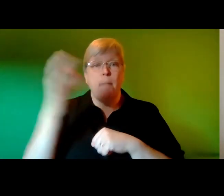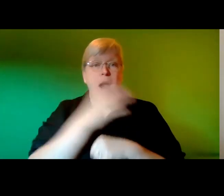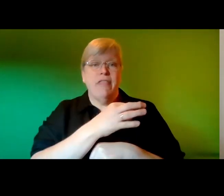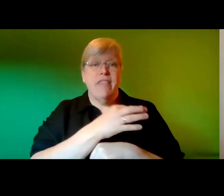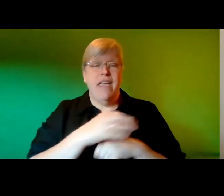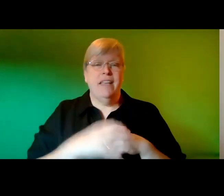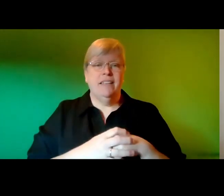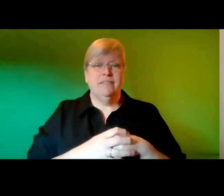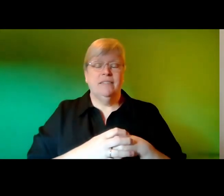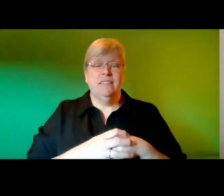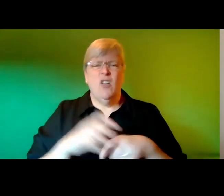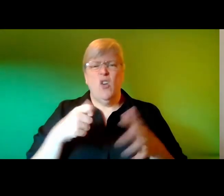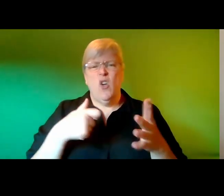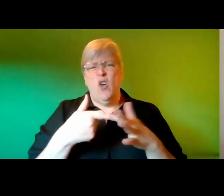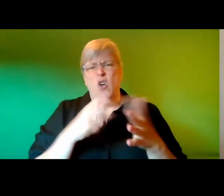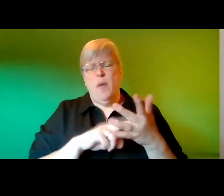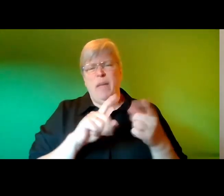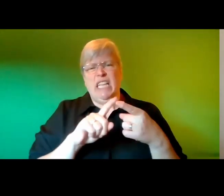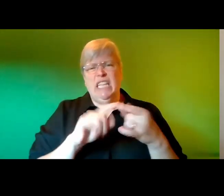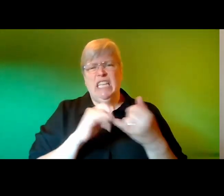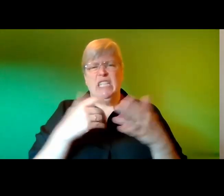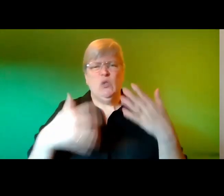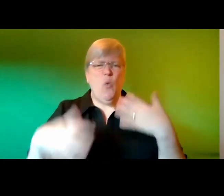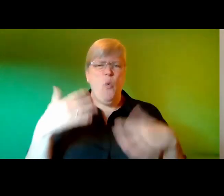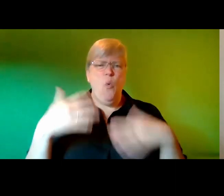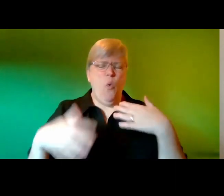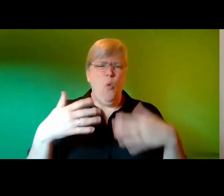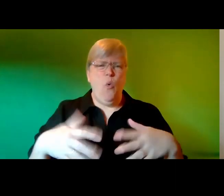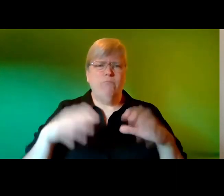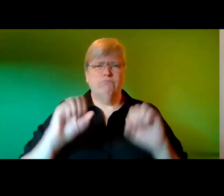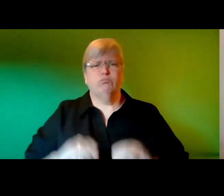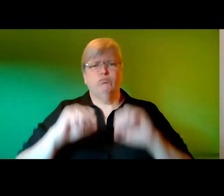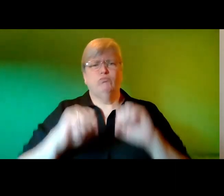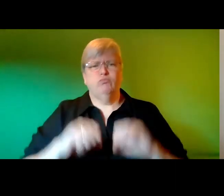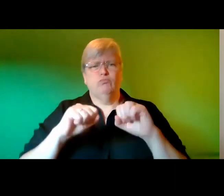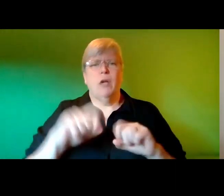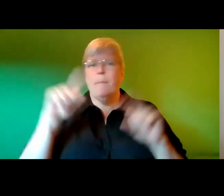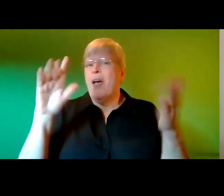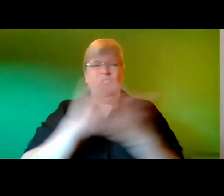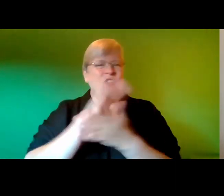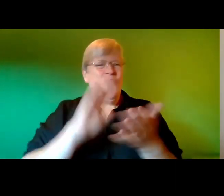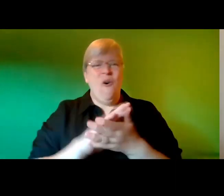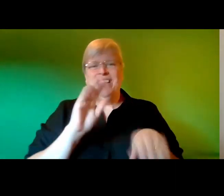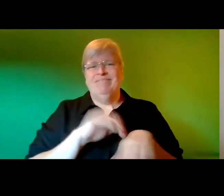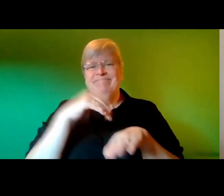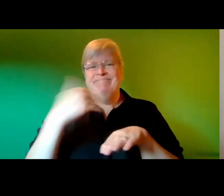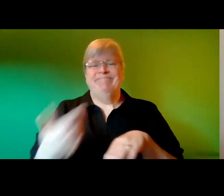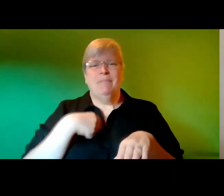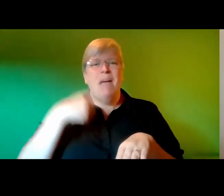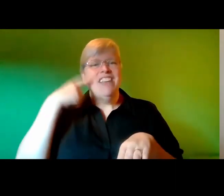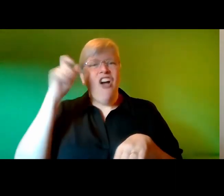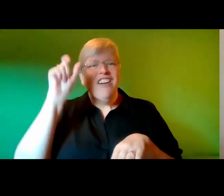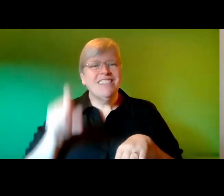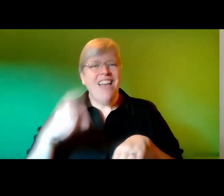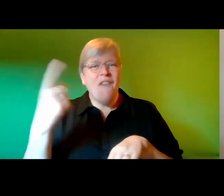my knees hurt as he bounces on my lap but the joy overrides the pain my younger self stands